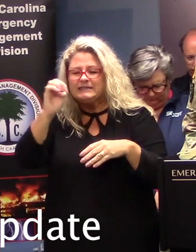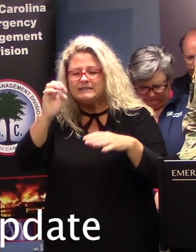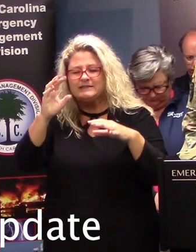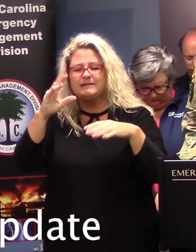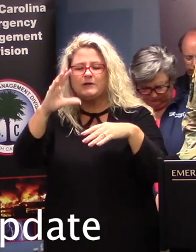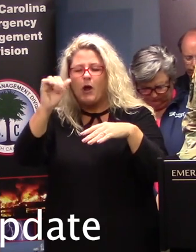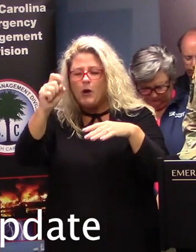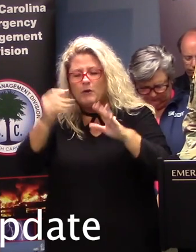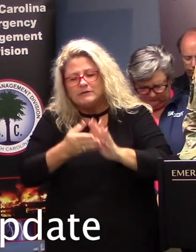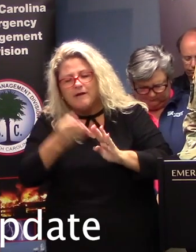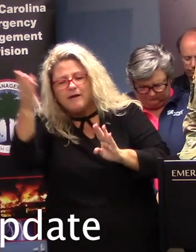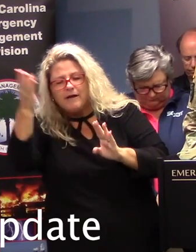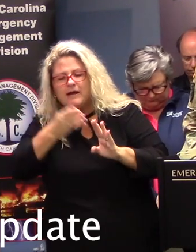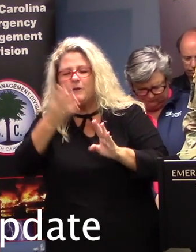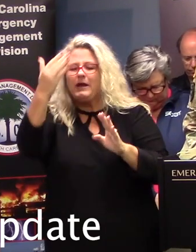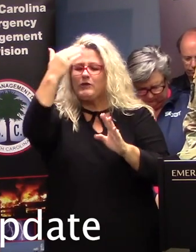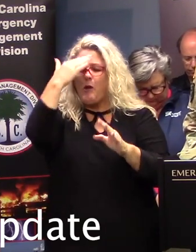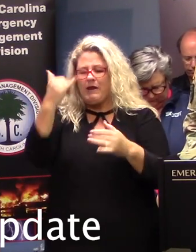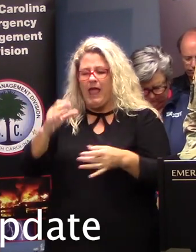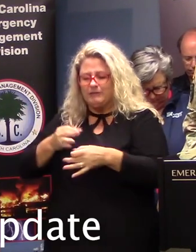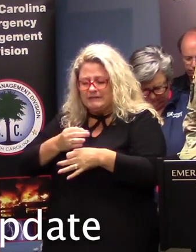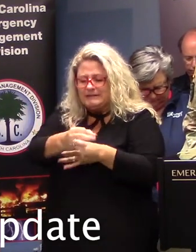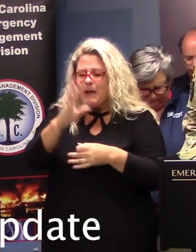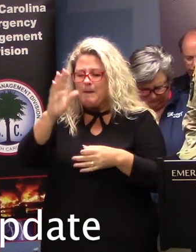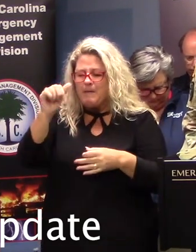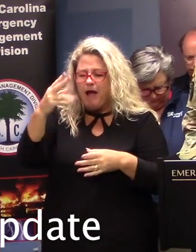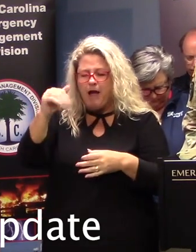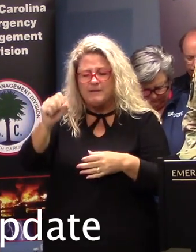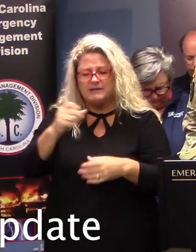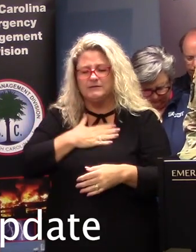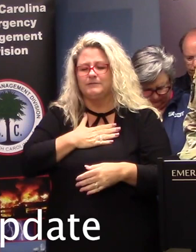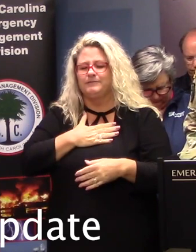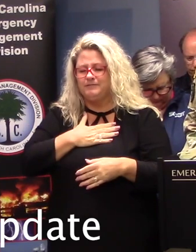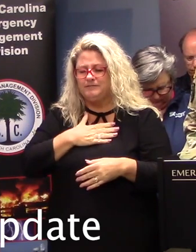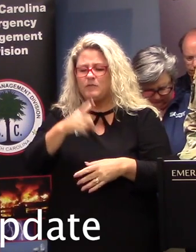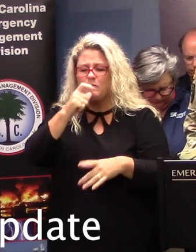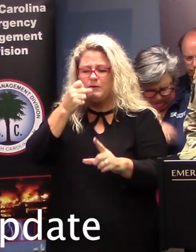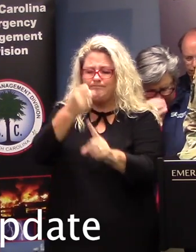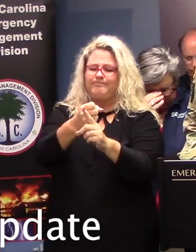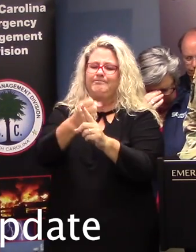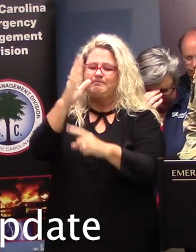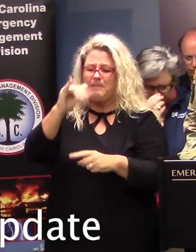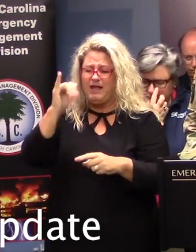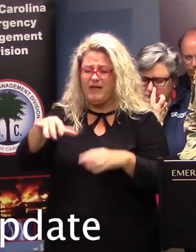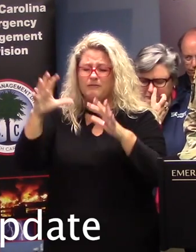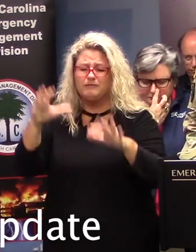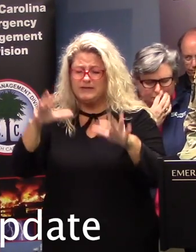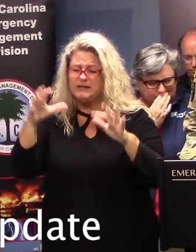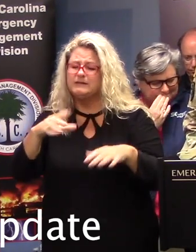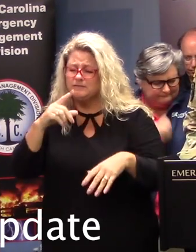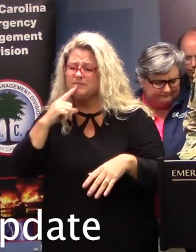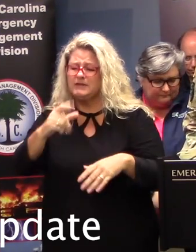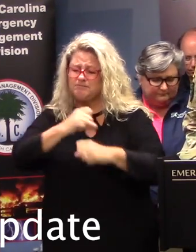we know that it is currently over the Bahamas now. We would just ask that you would be with those who are affected by this storm or who may be in the path of this